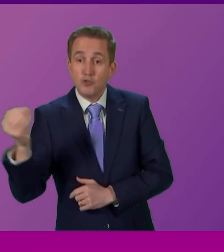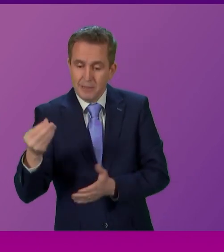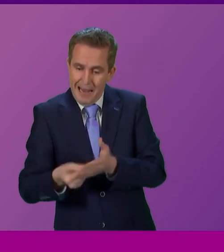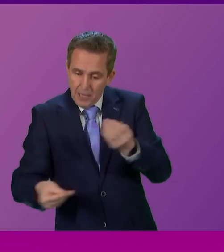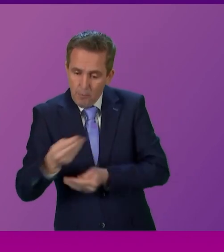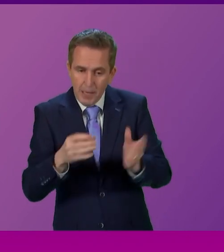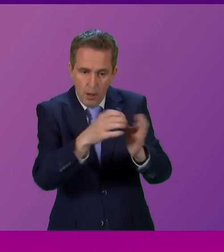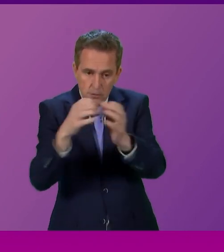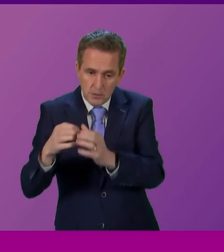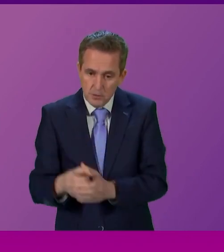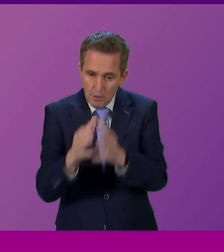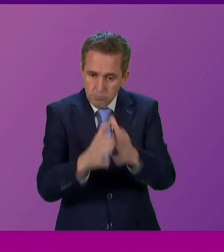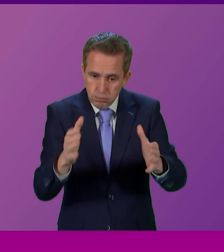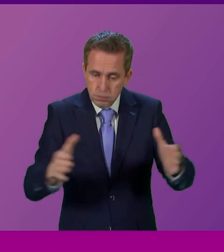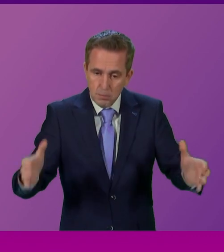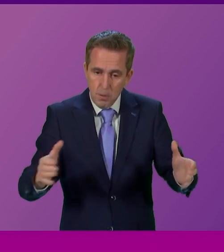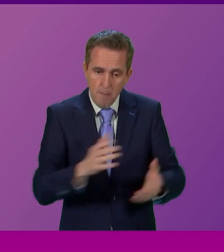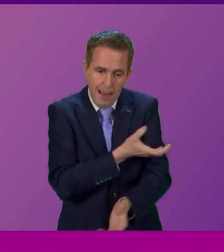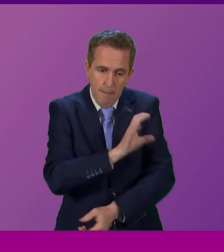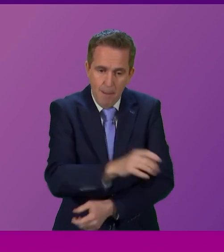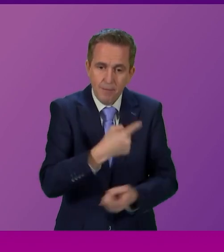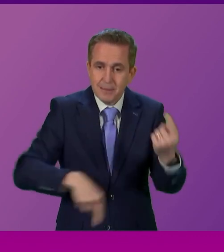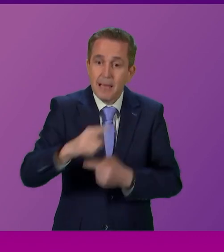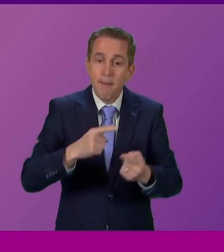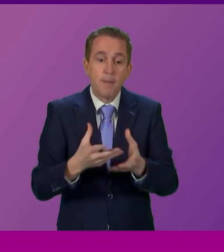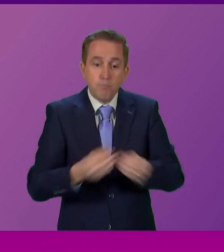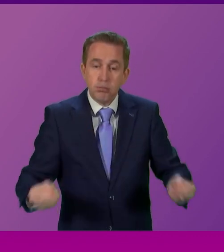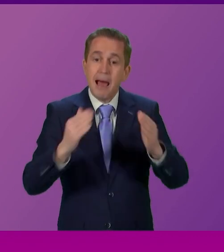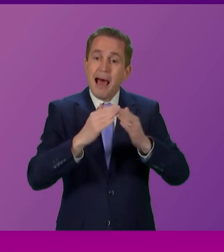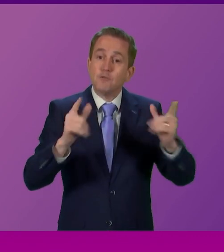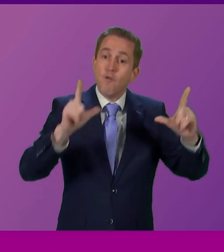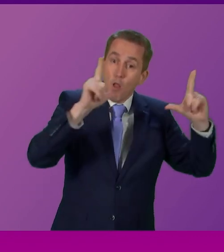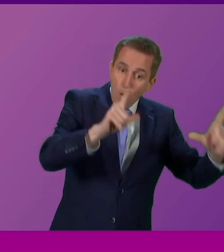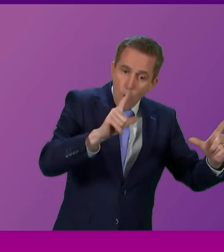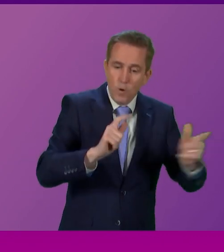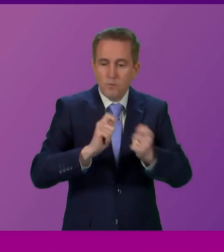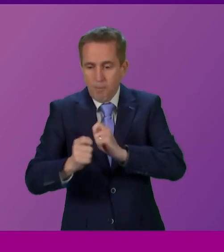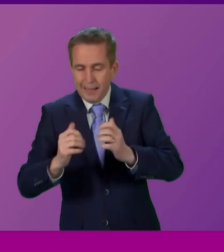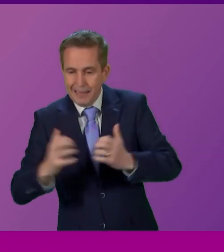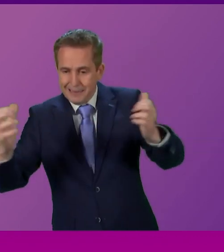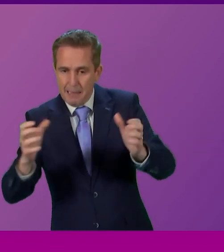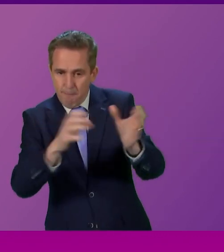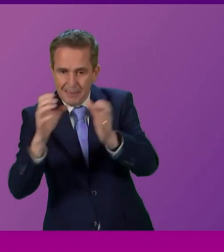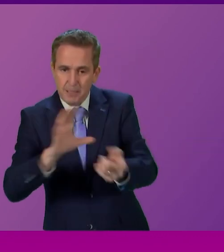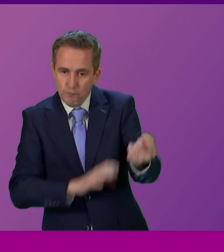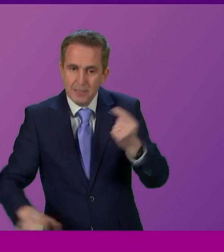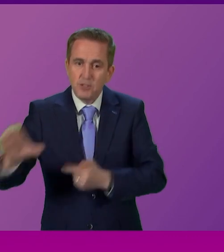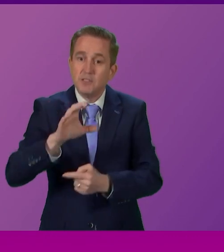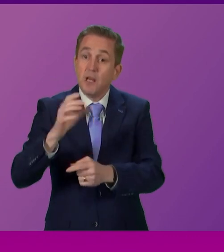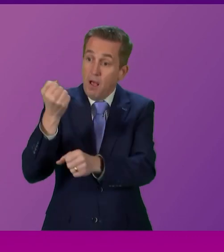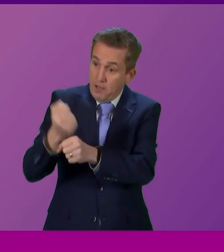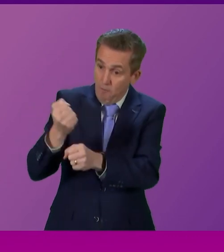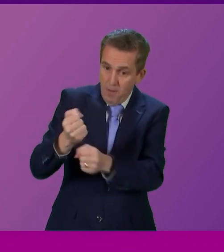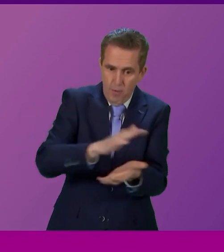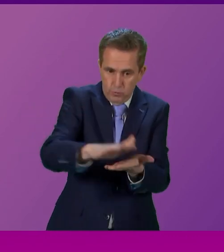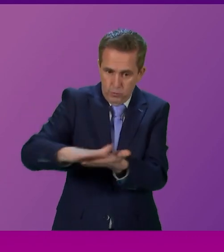turbocharged for growth by empowering directly. The abolition of the House of Lords, replacing it with an assembly for the nations and the regions. A government that will clean